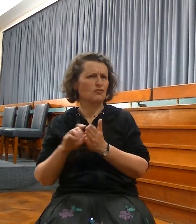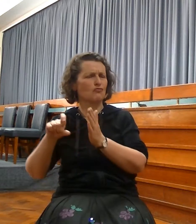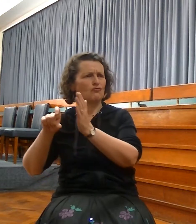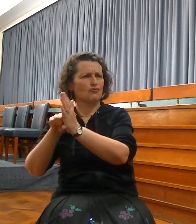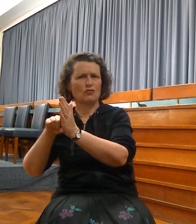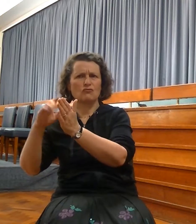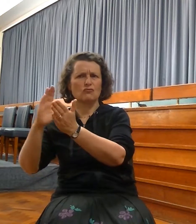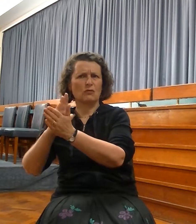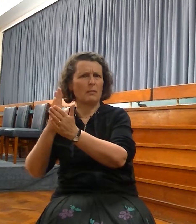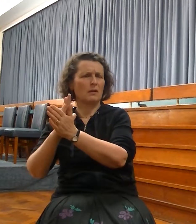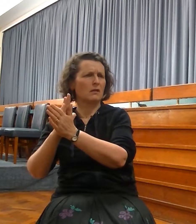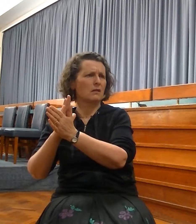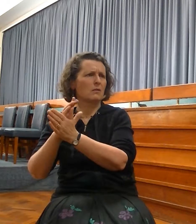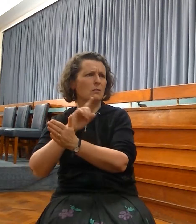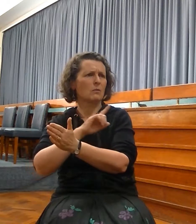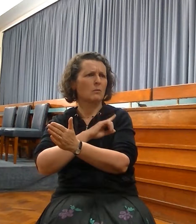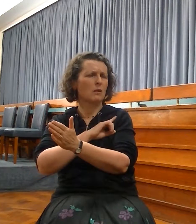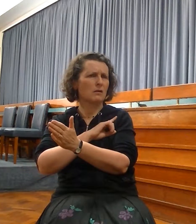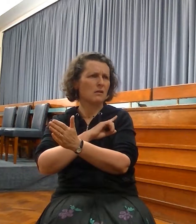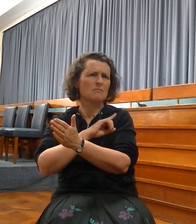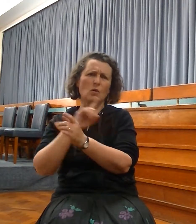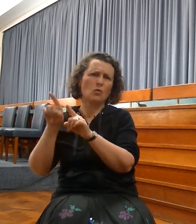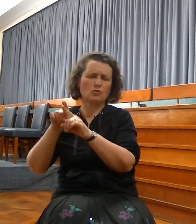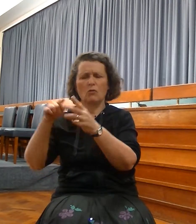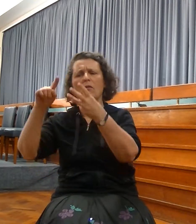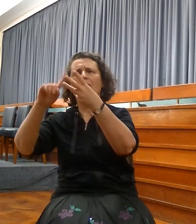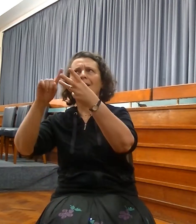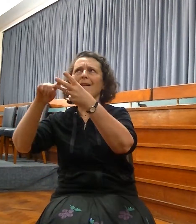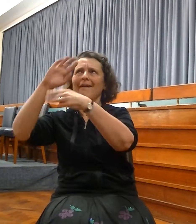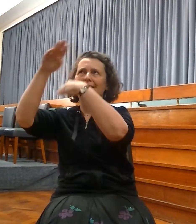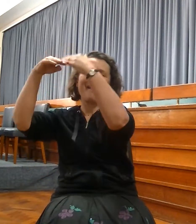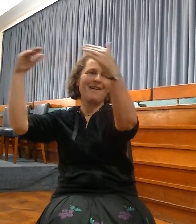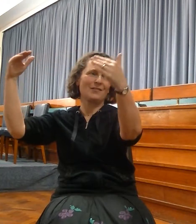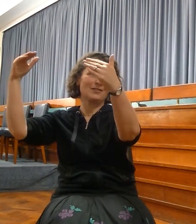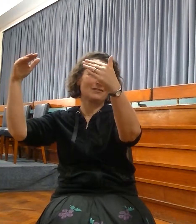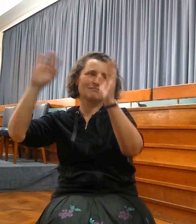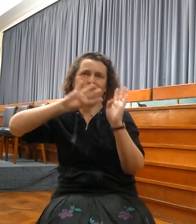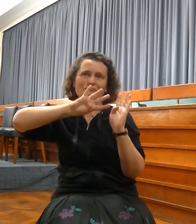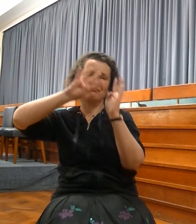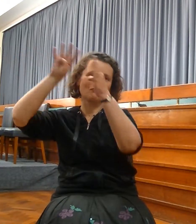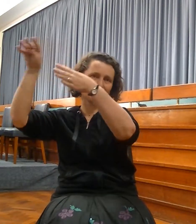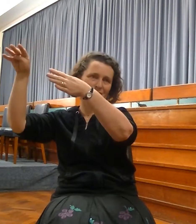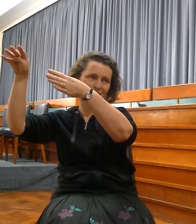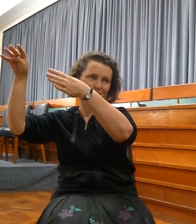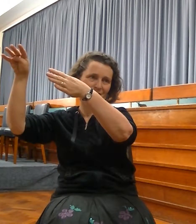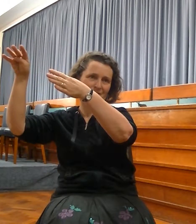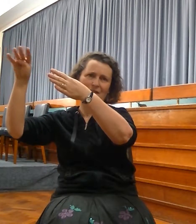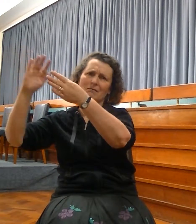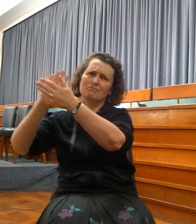When we're gathered in, finally, the final gathering of God's people. Let me read from verse 14 of